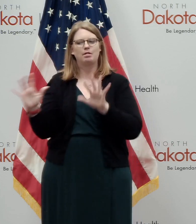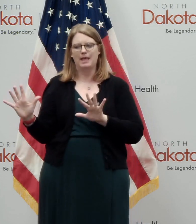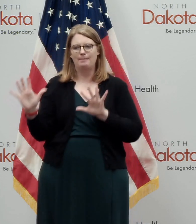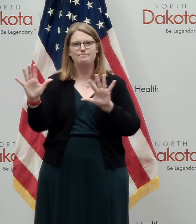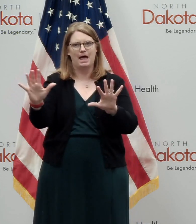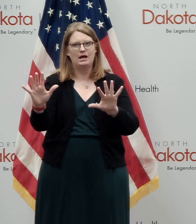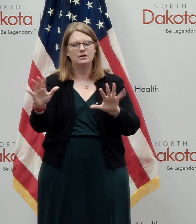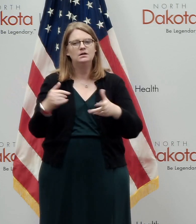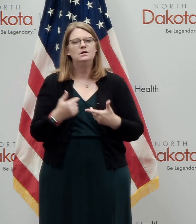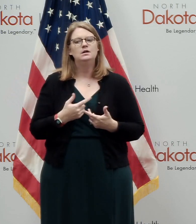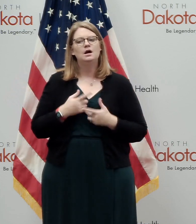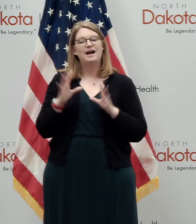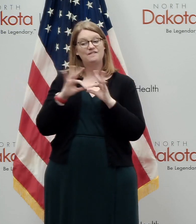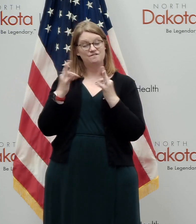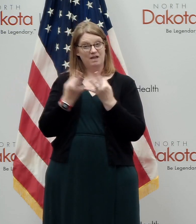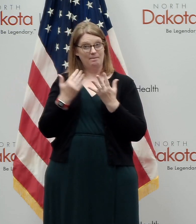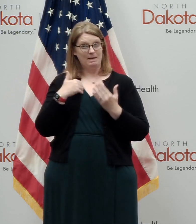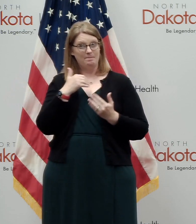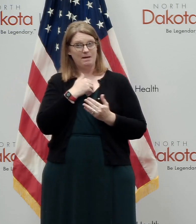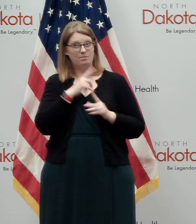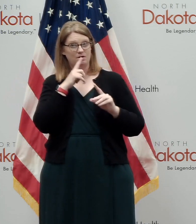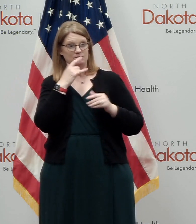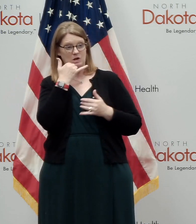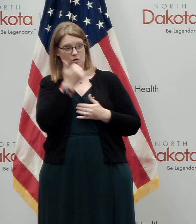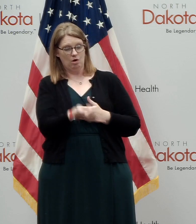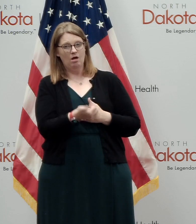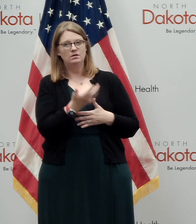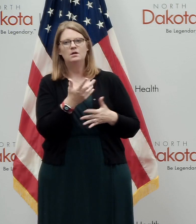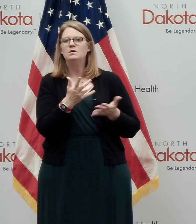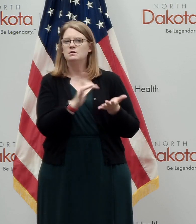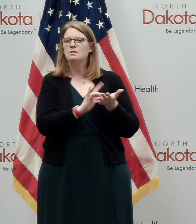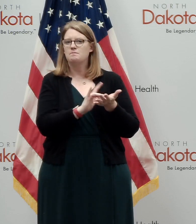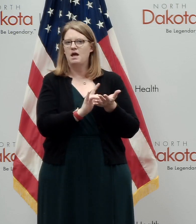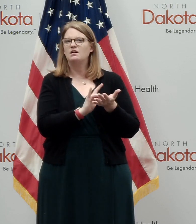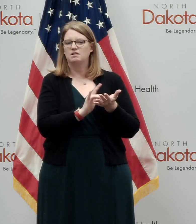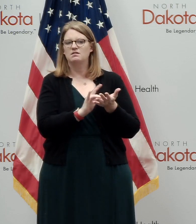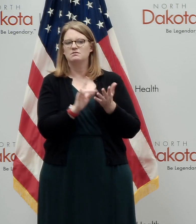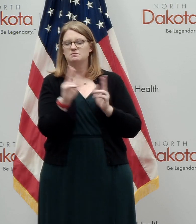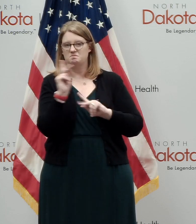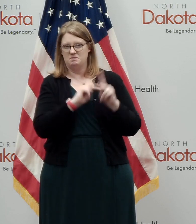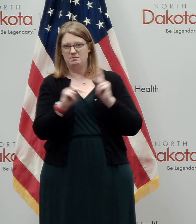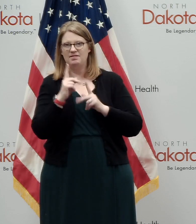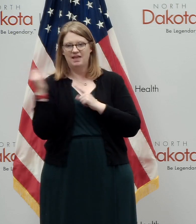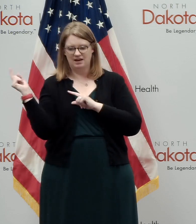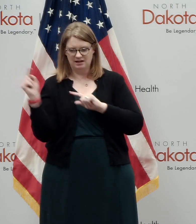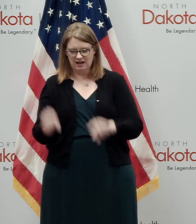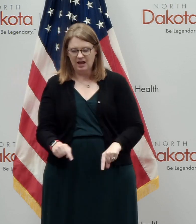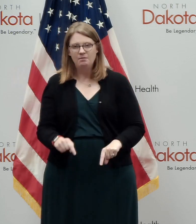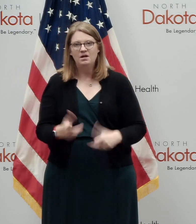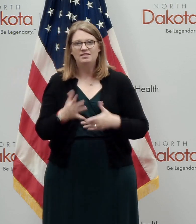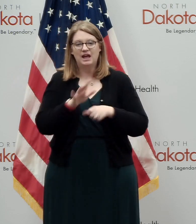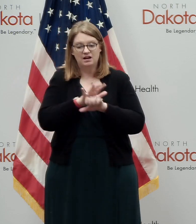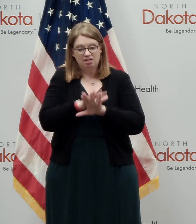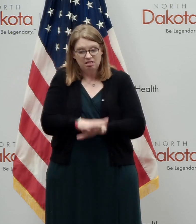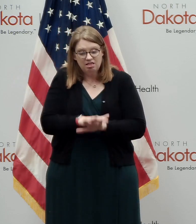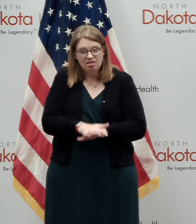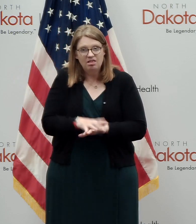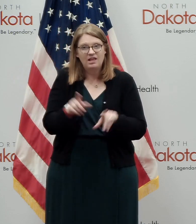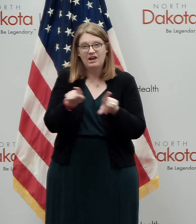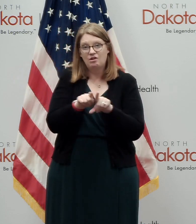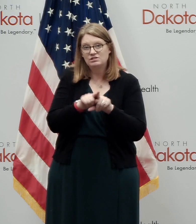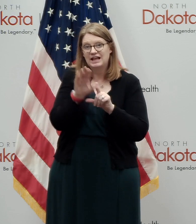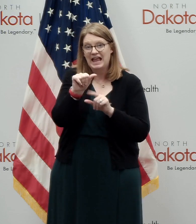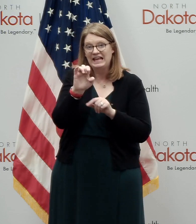later, a relative of the man, reported that medical personnel were confident that the first aid response of the AED and the chest compressions had